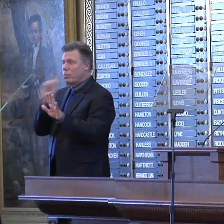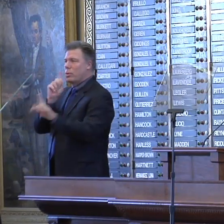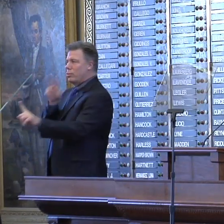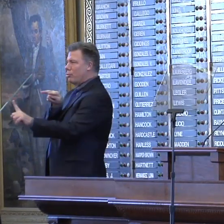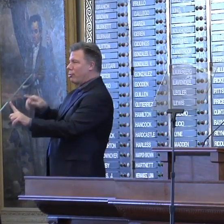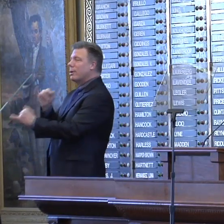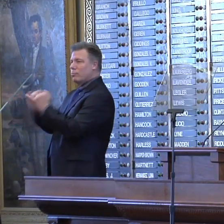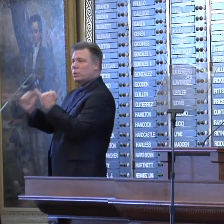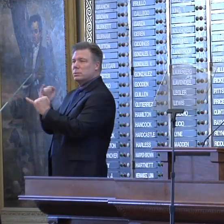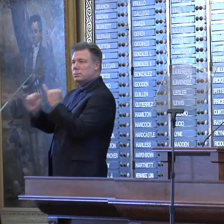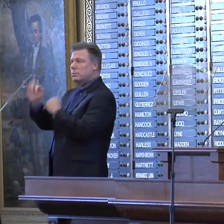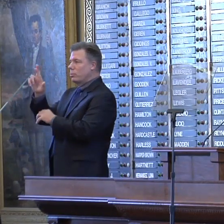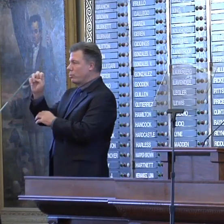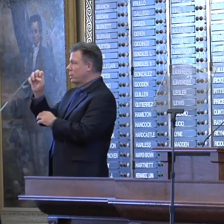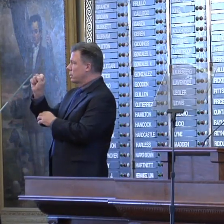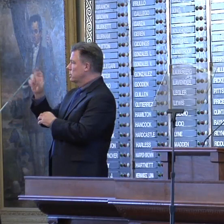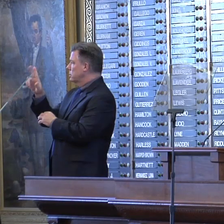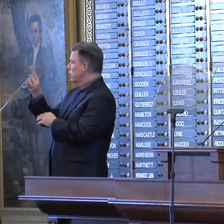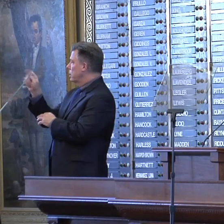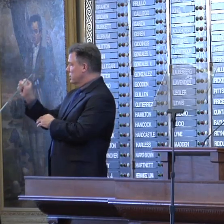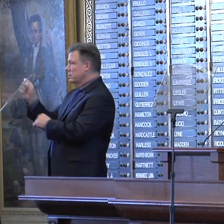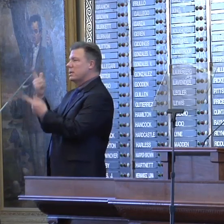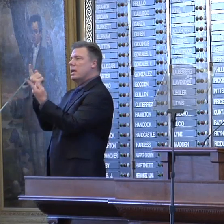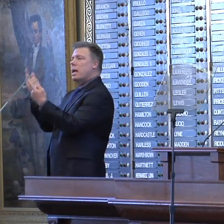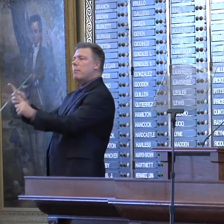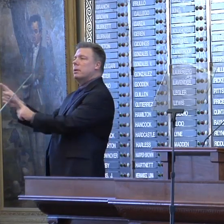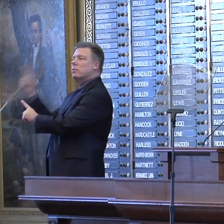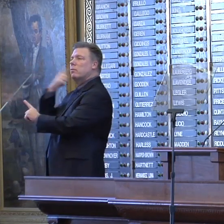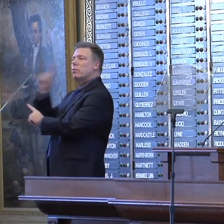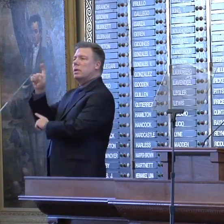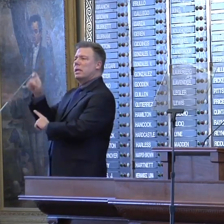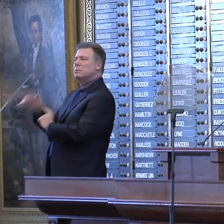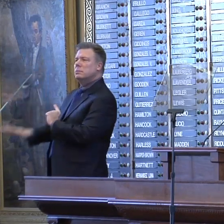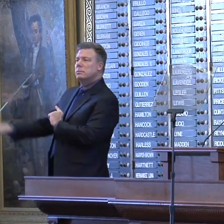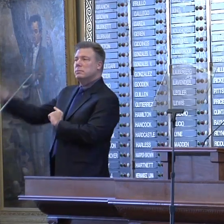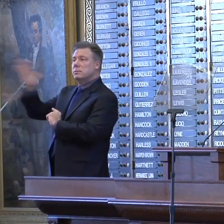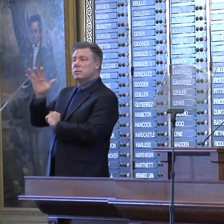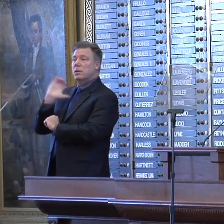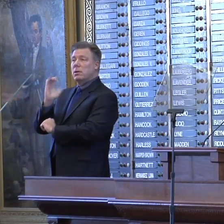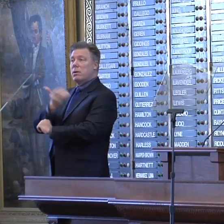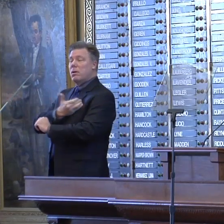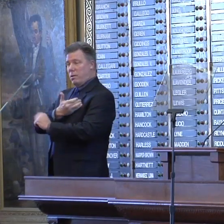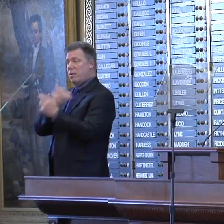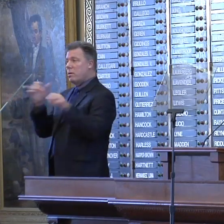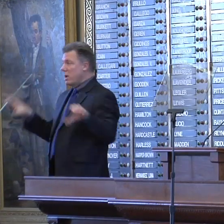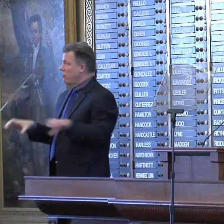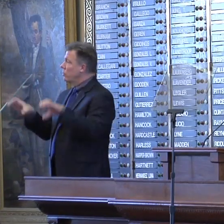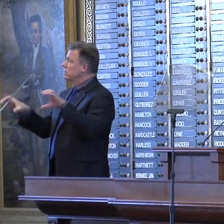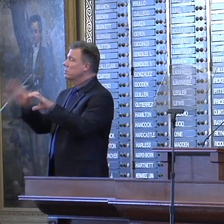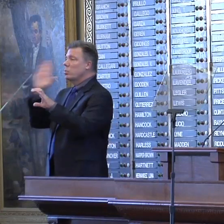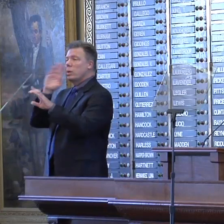those outcomes that we achieve for the people of Texas. And I'm confident our efforts will be found wise,